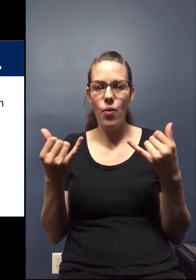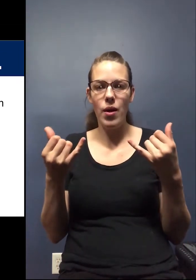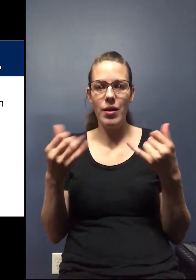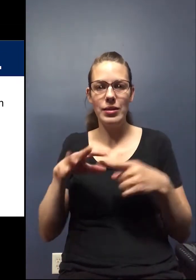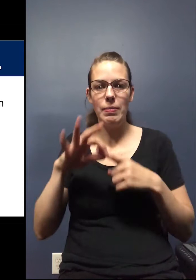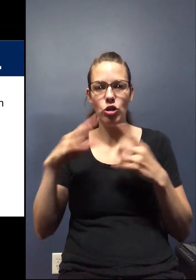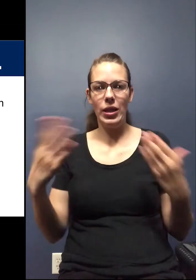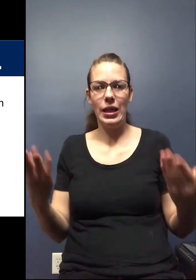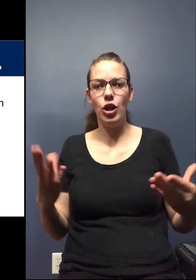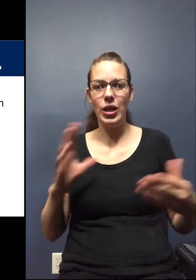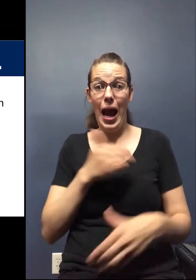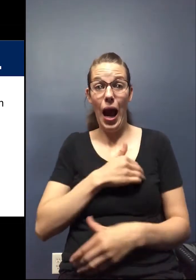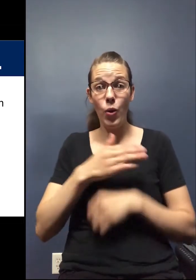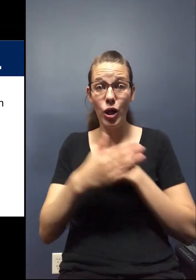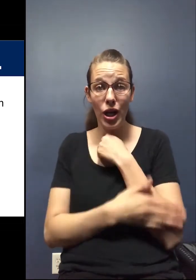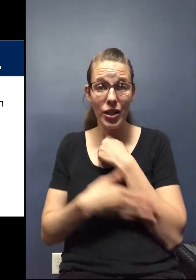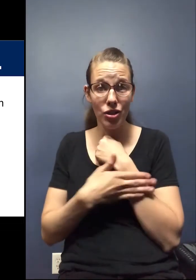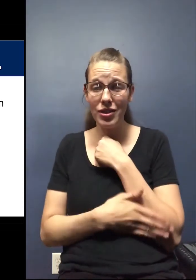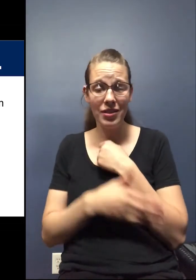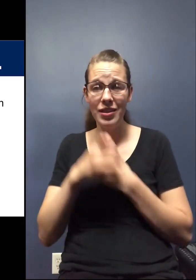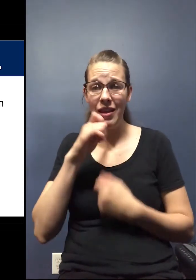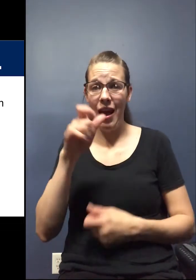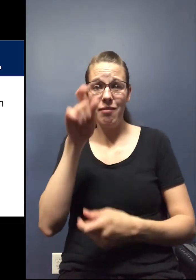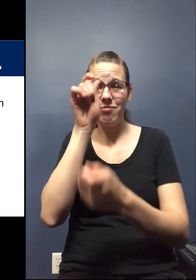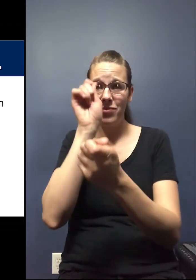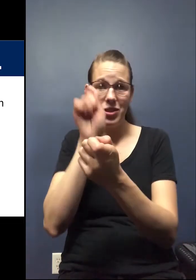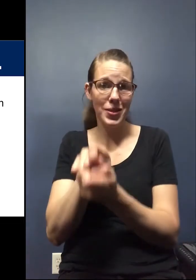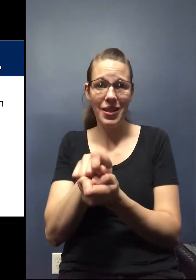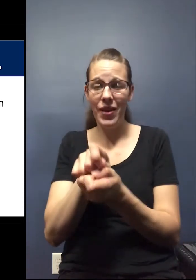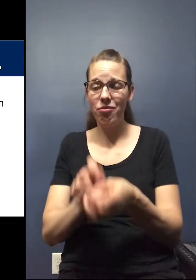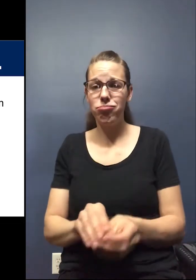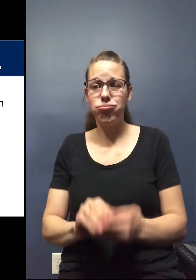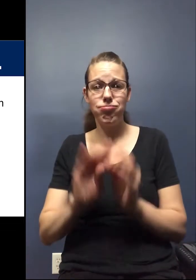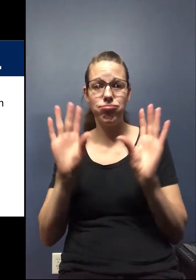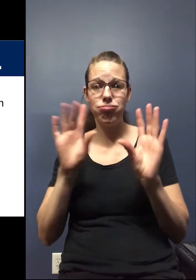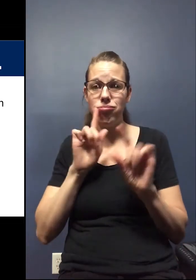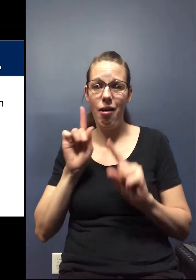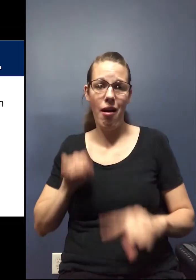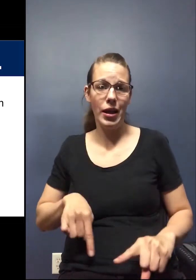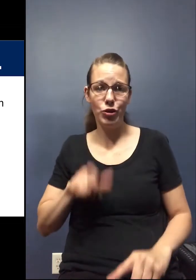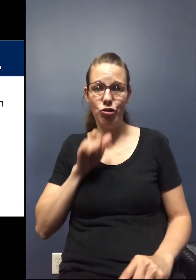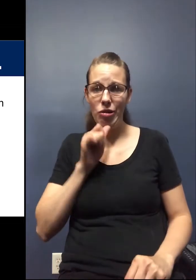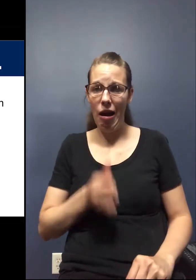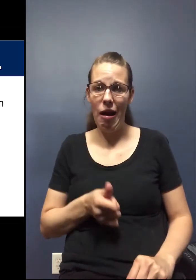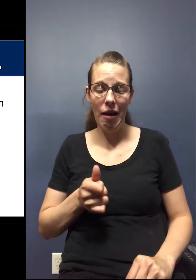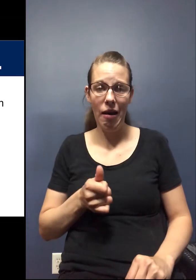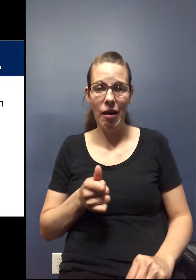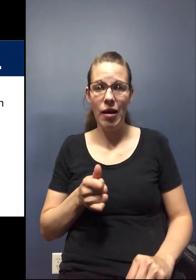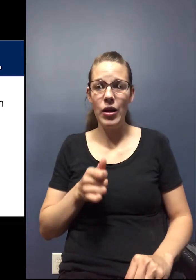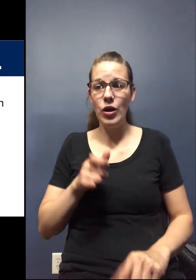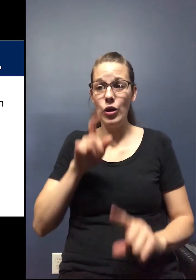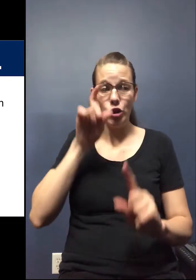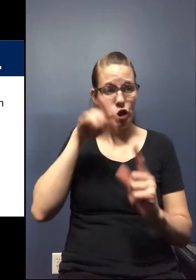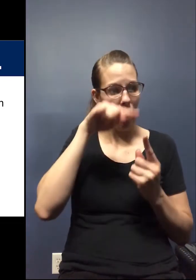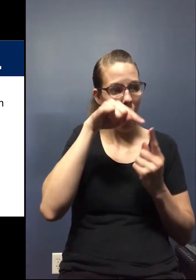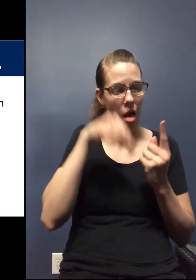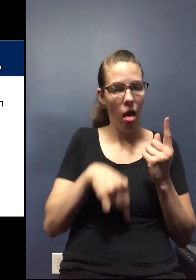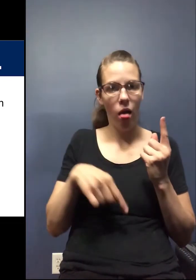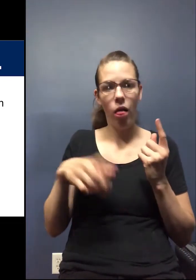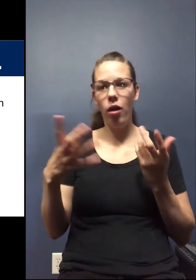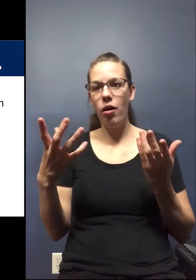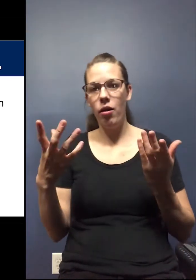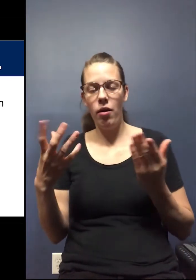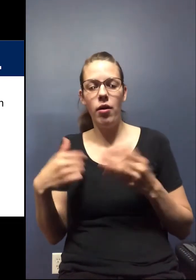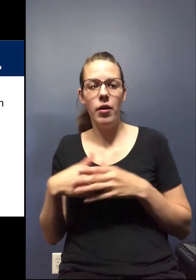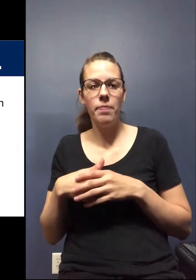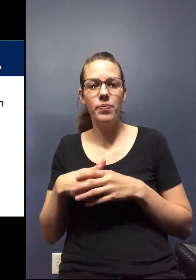especially here in our country, there, there is not a specific answer anymore. You, you should do this. Even the,